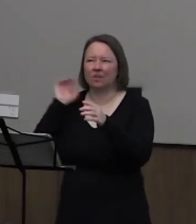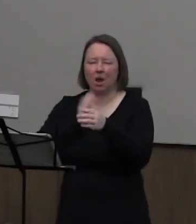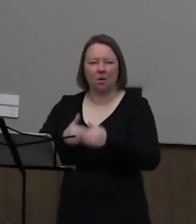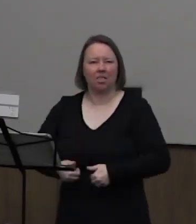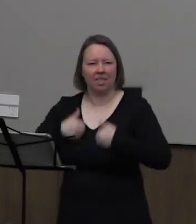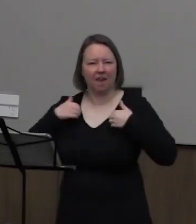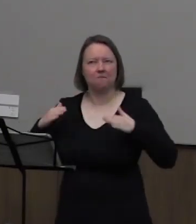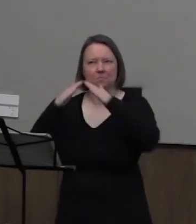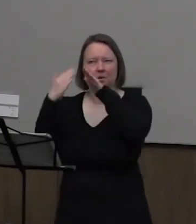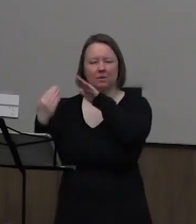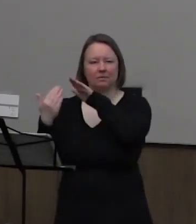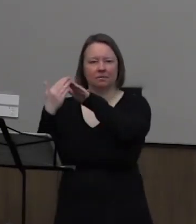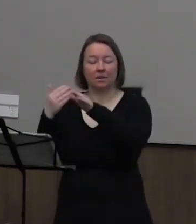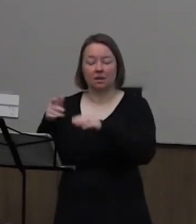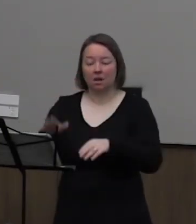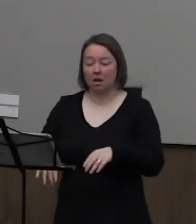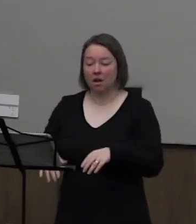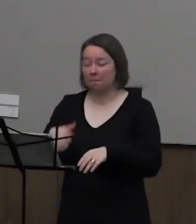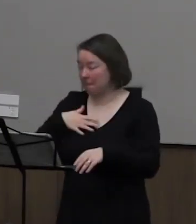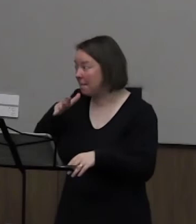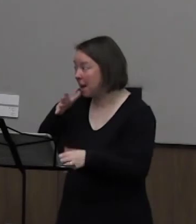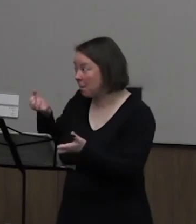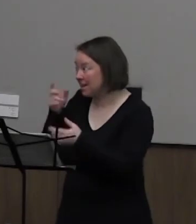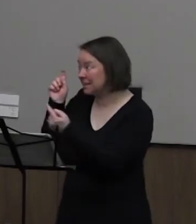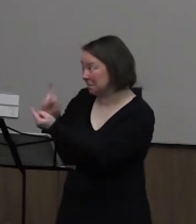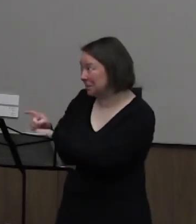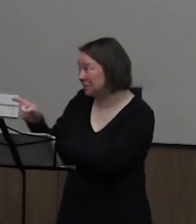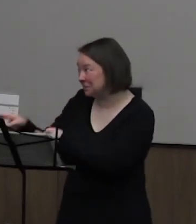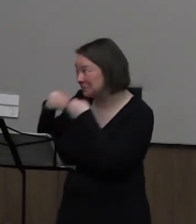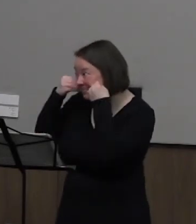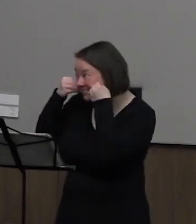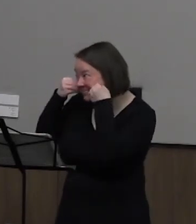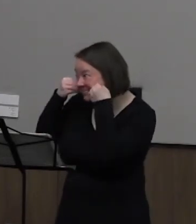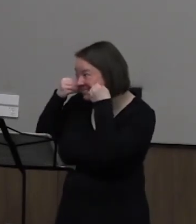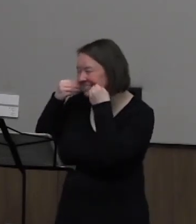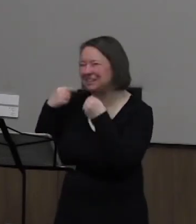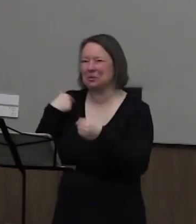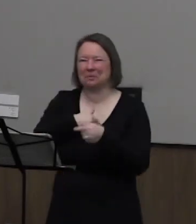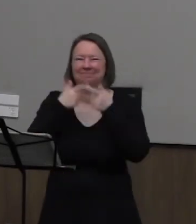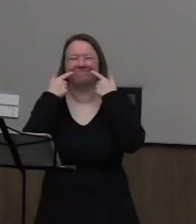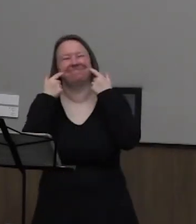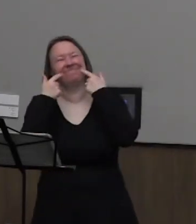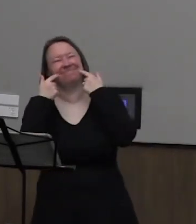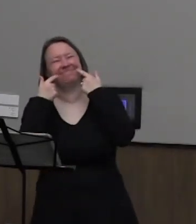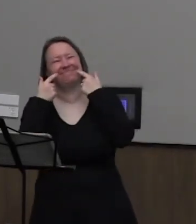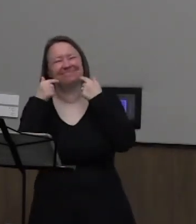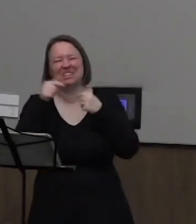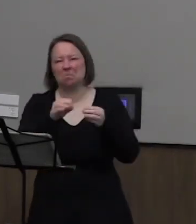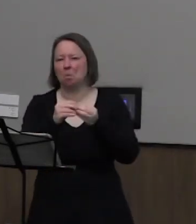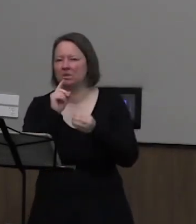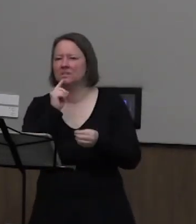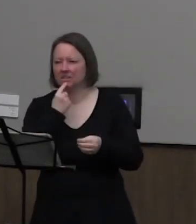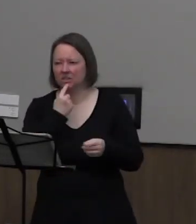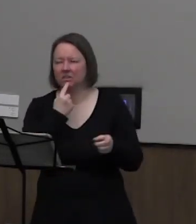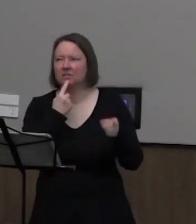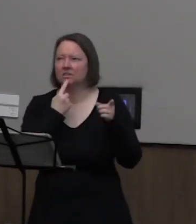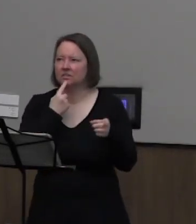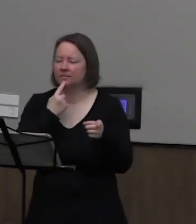My mother wants to meet you, she said with a smile. We laughed and she took on a more serious tone.